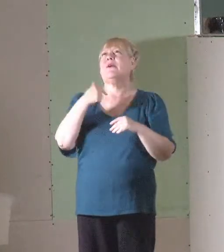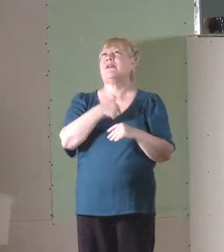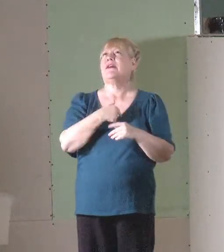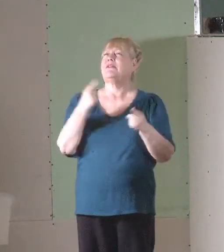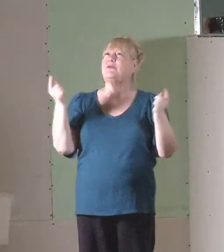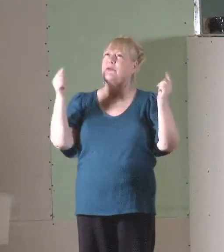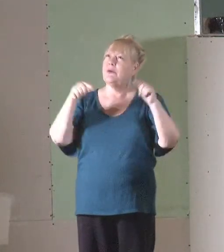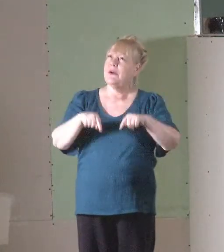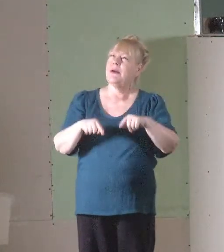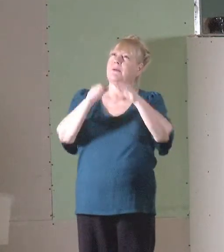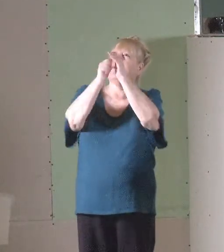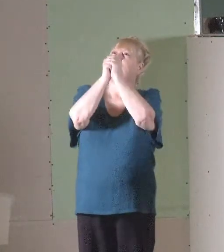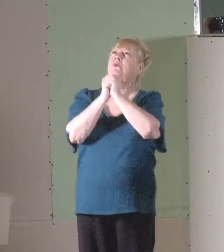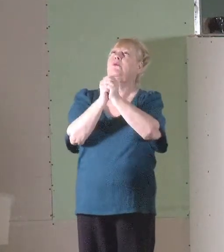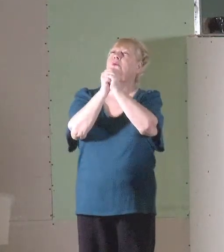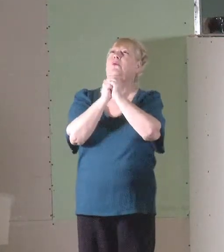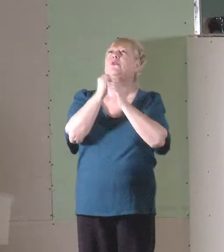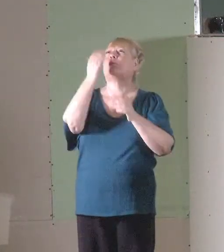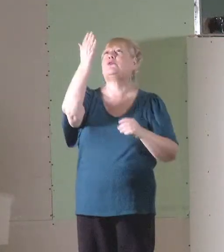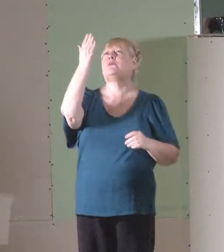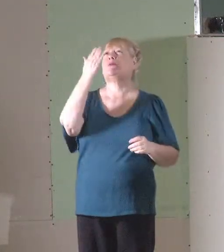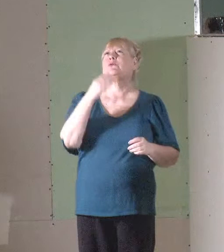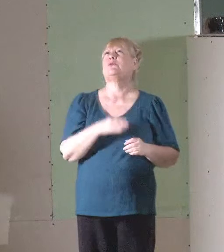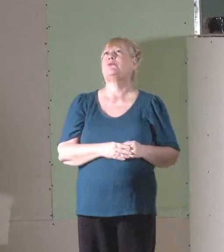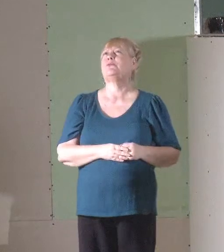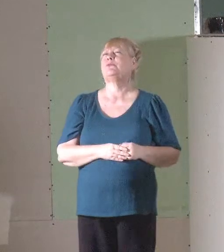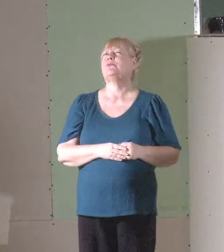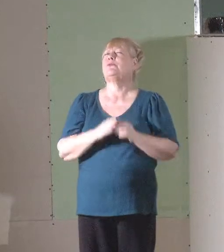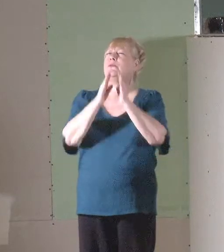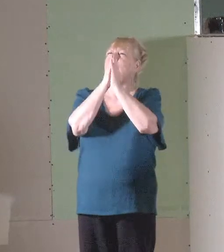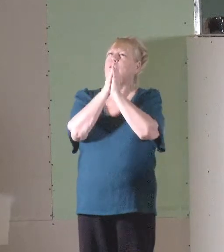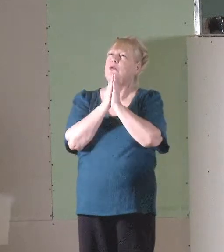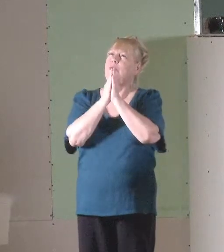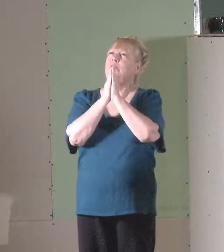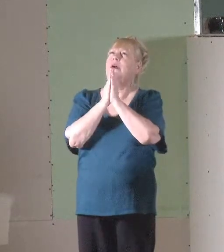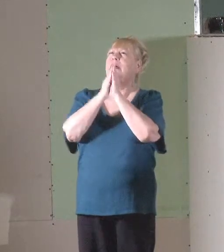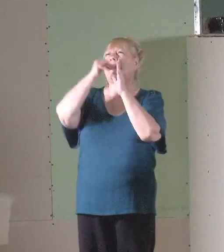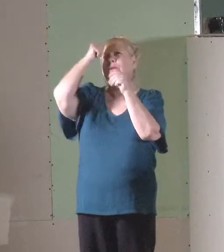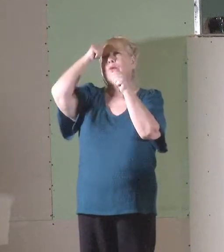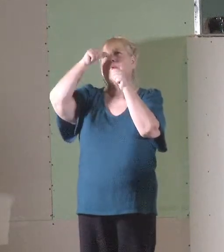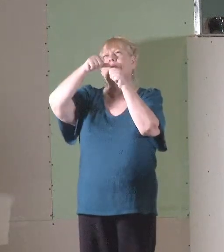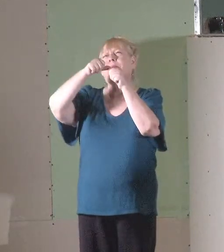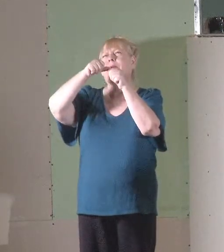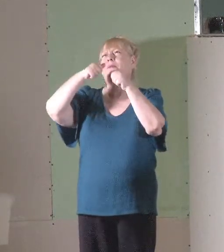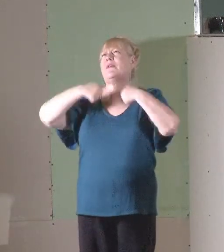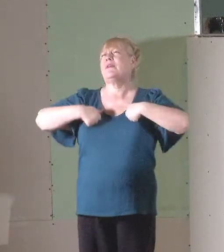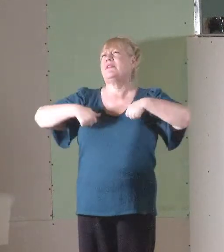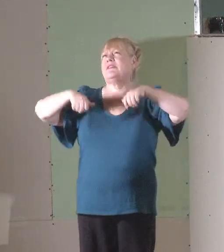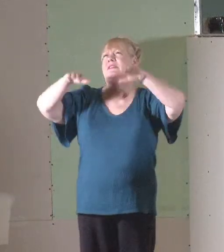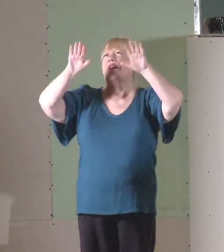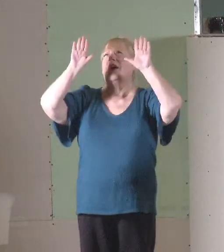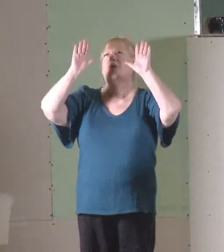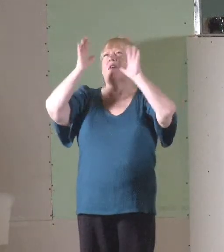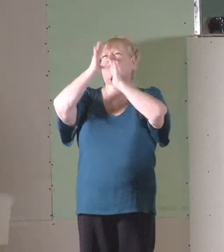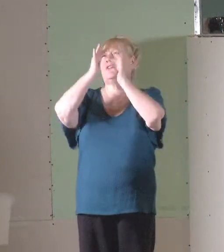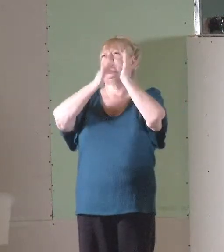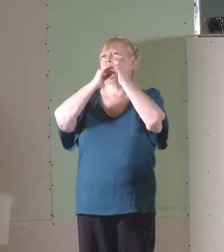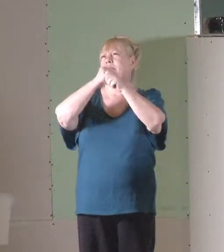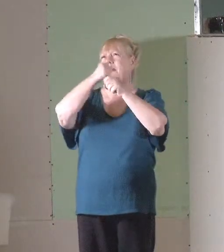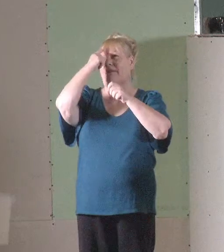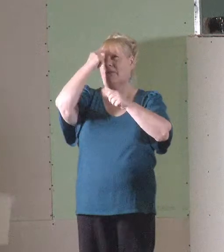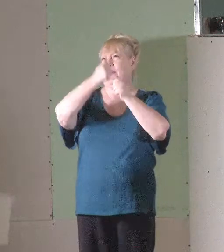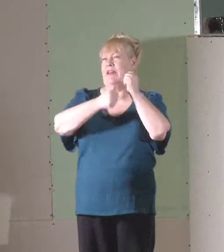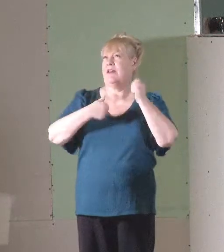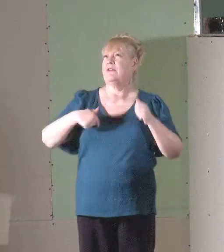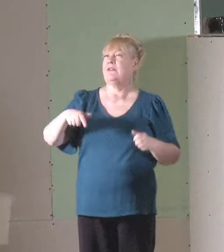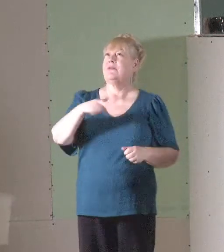here to worship you, to come to you in prayer, to remember the great sacrifice that Jesus made for each of us.